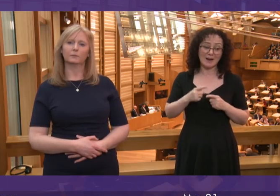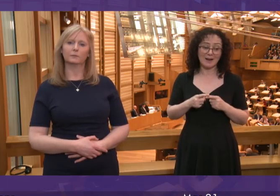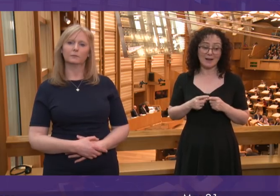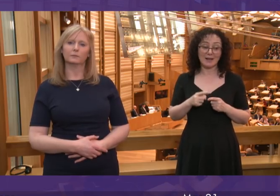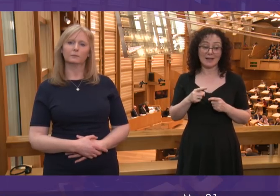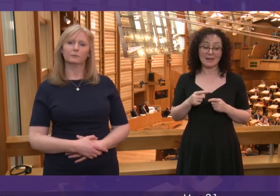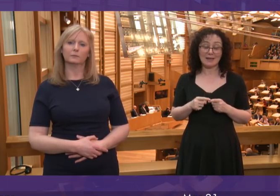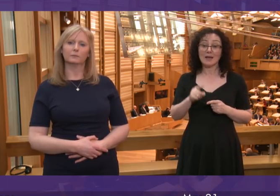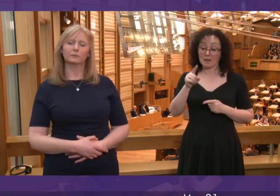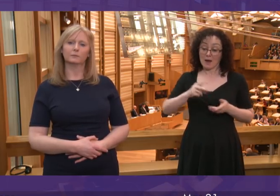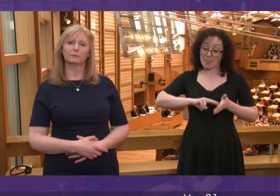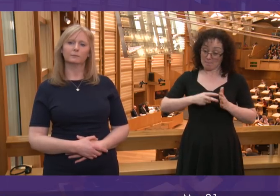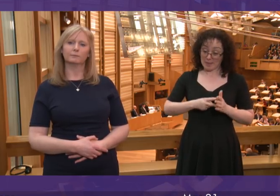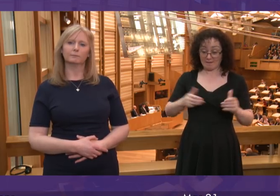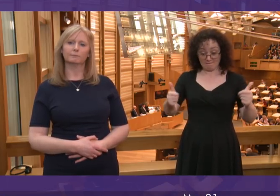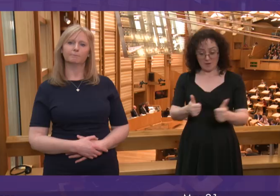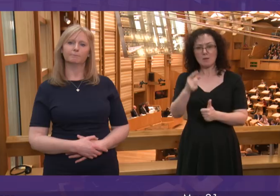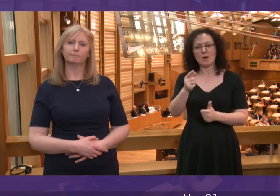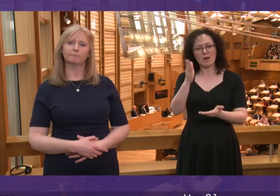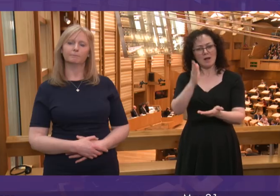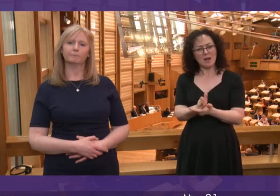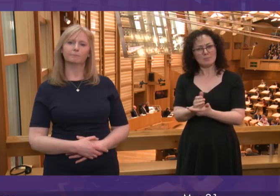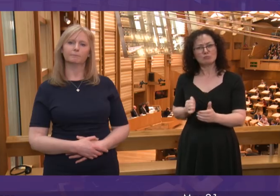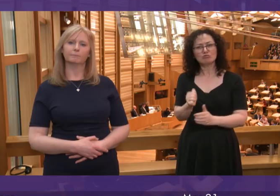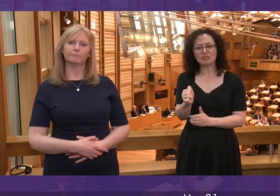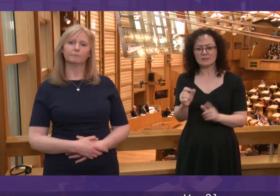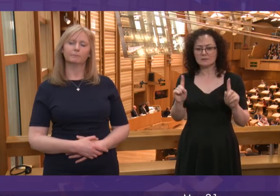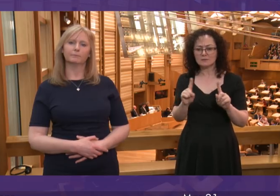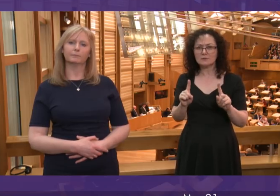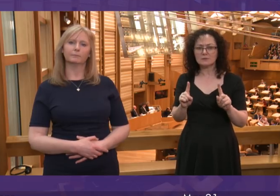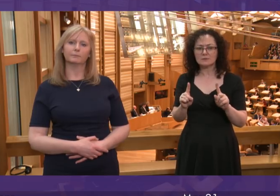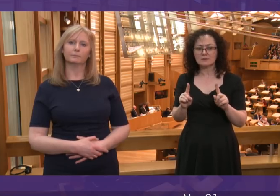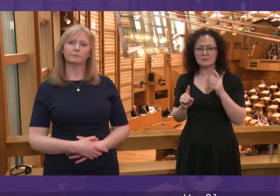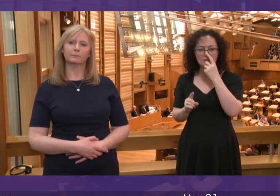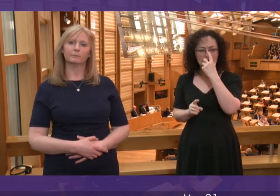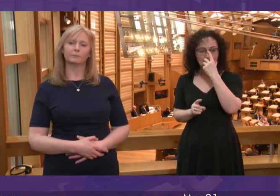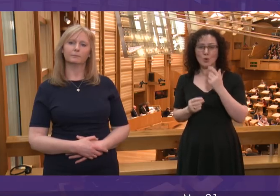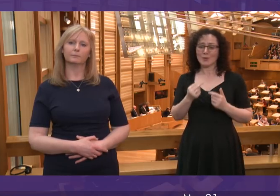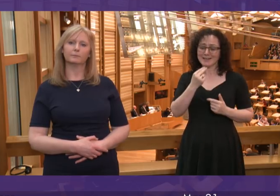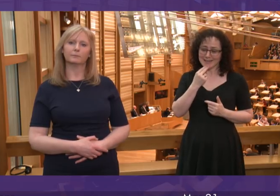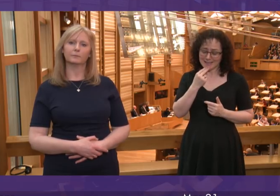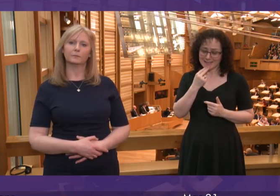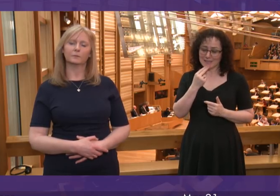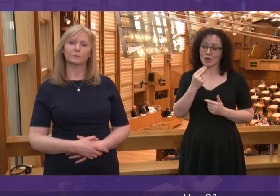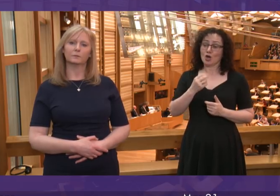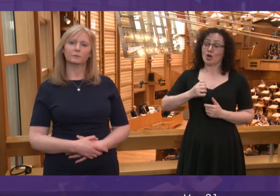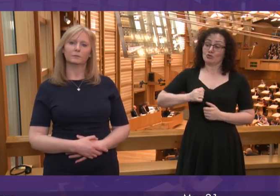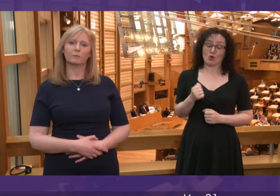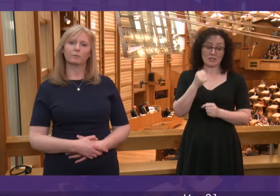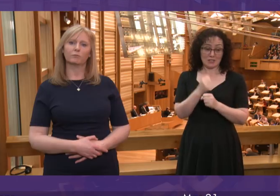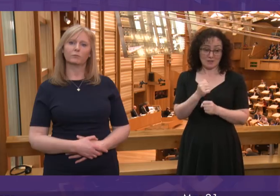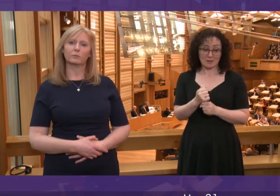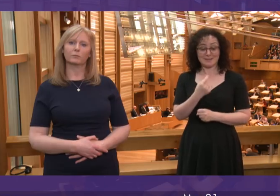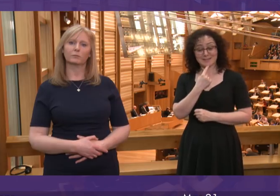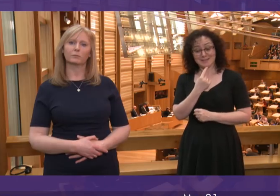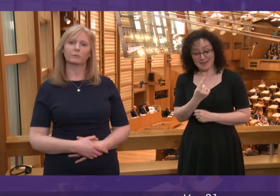doesn't deliver trains. Plans don't drive trains. Isn't it time that the Scottish Government told ScotRail Abelio that it's